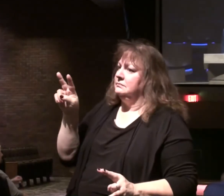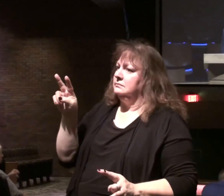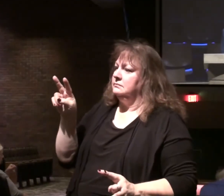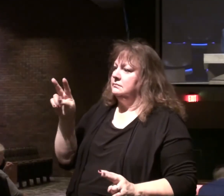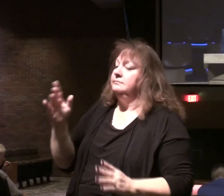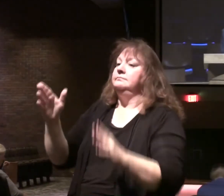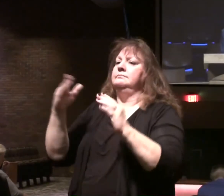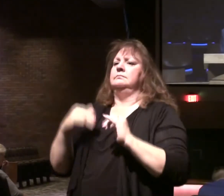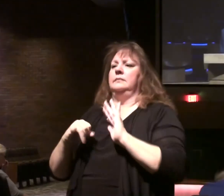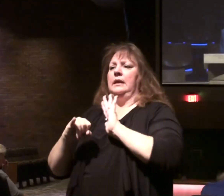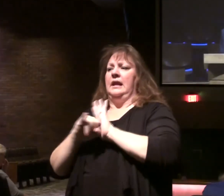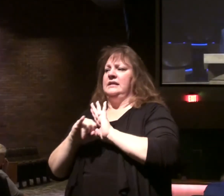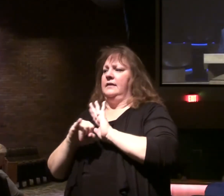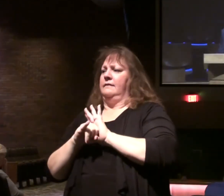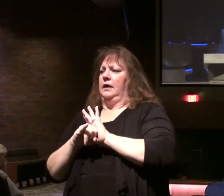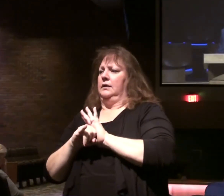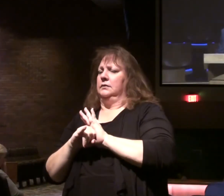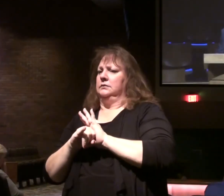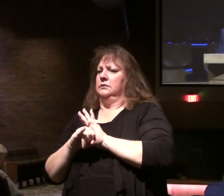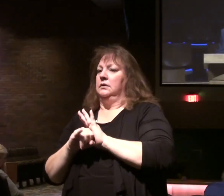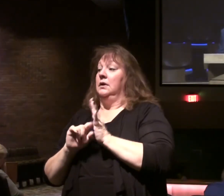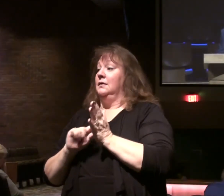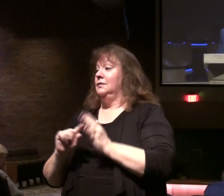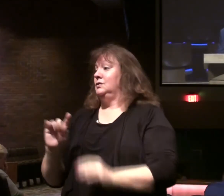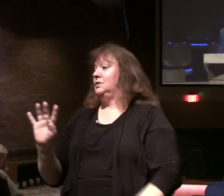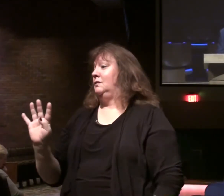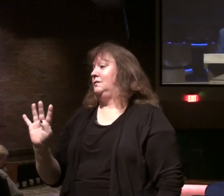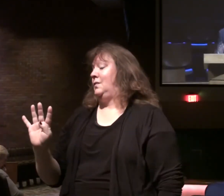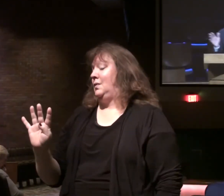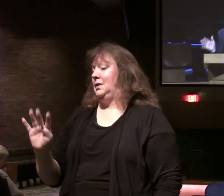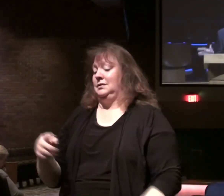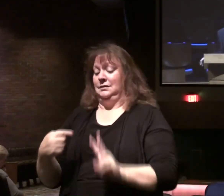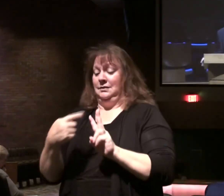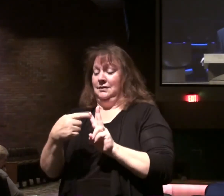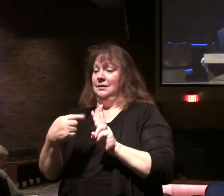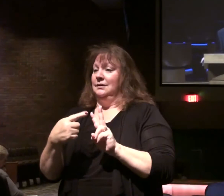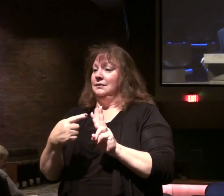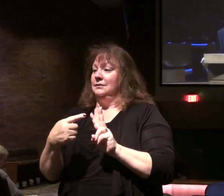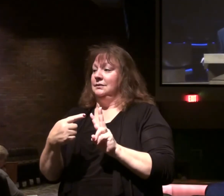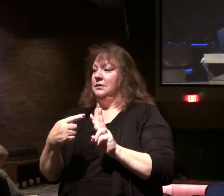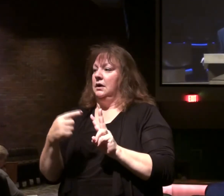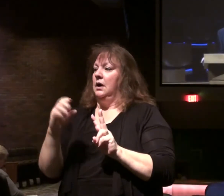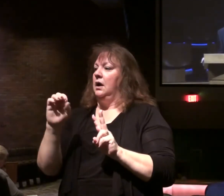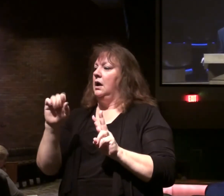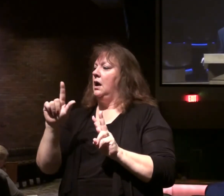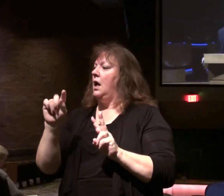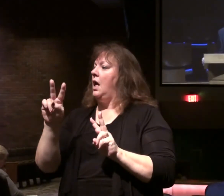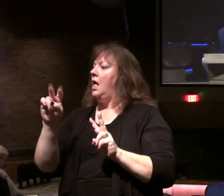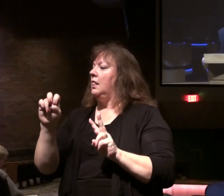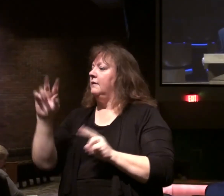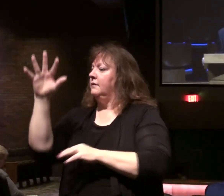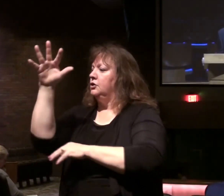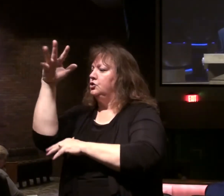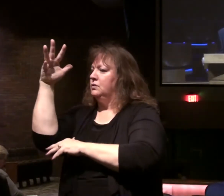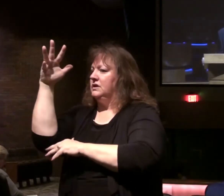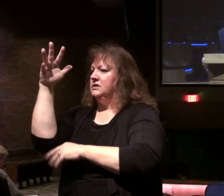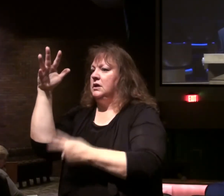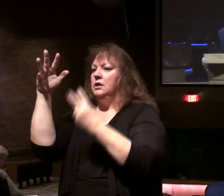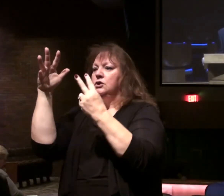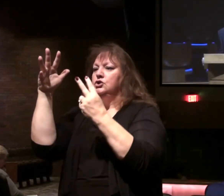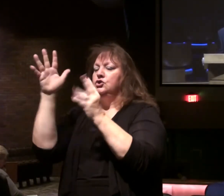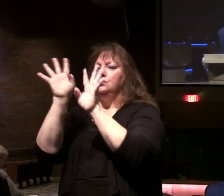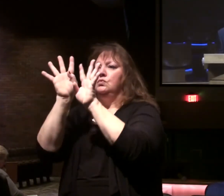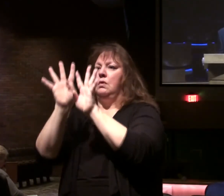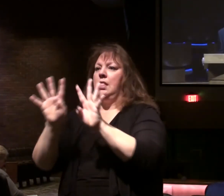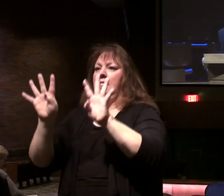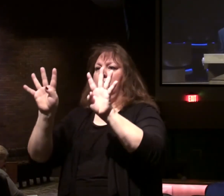in verse 4. These are the two olive trees. And the two lampstands that